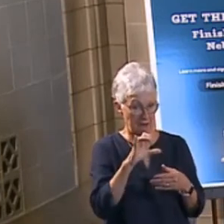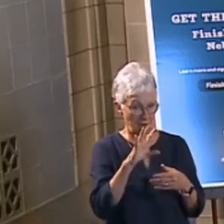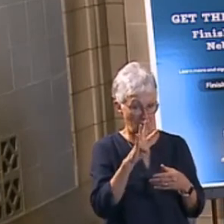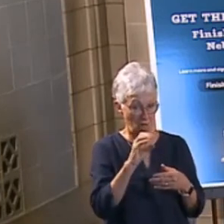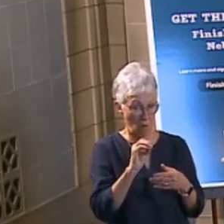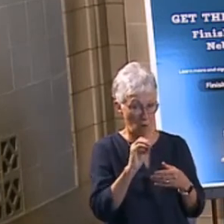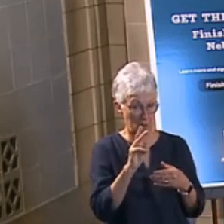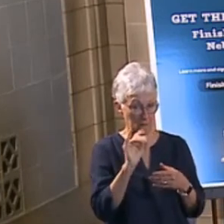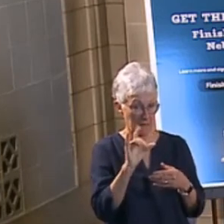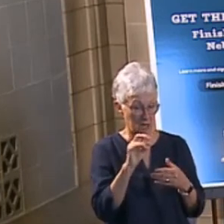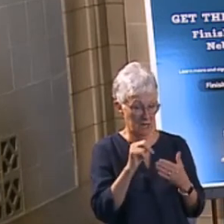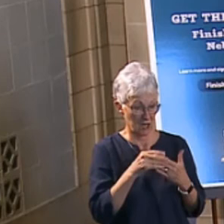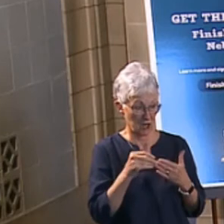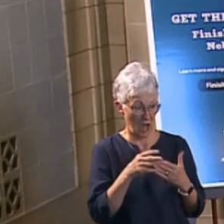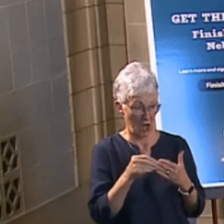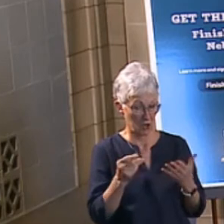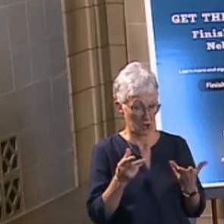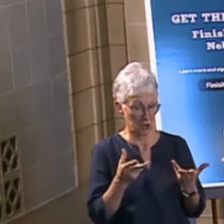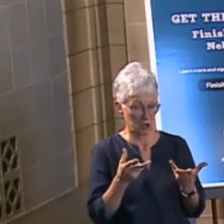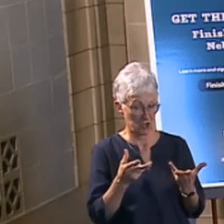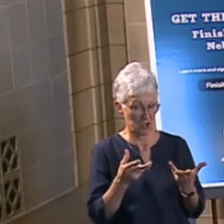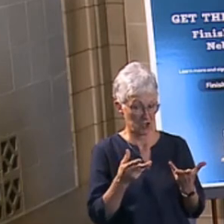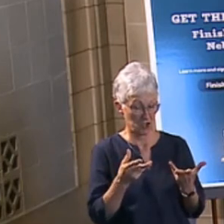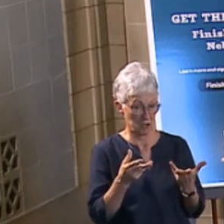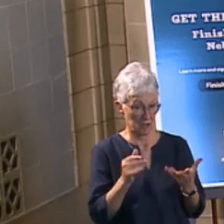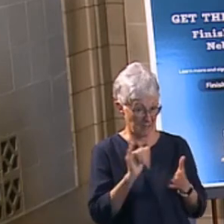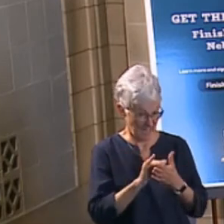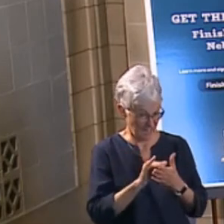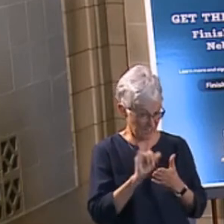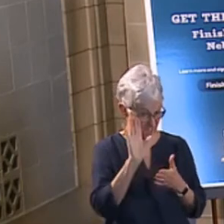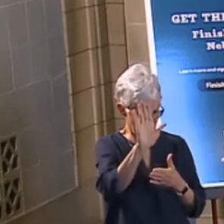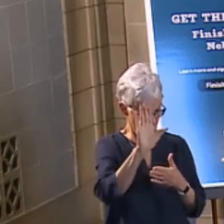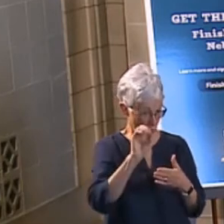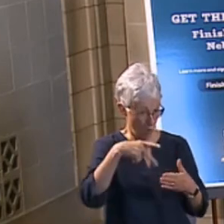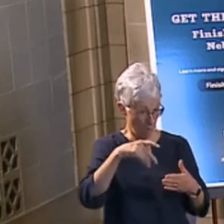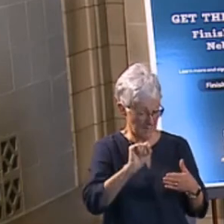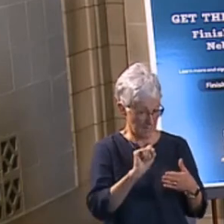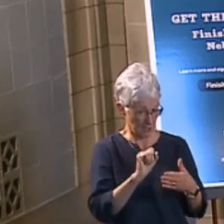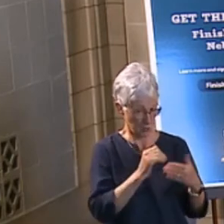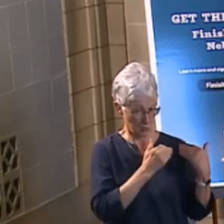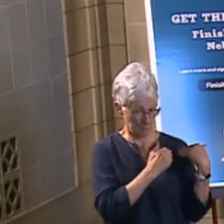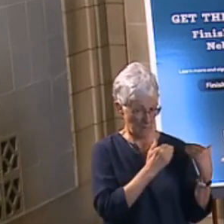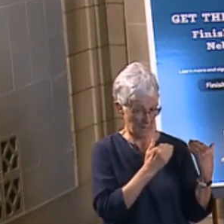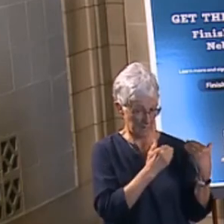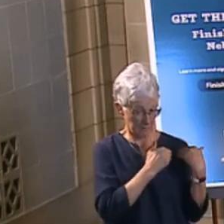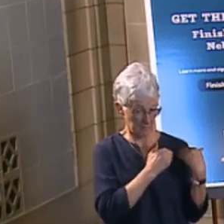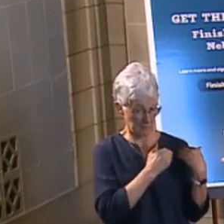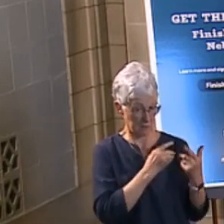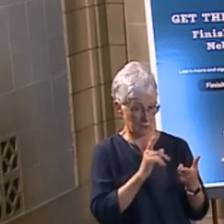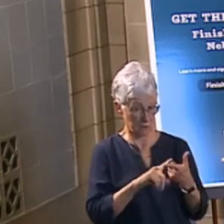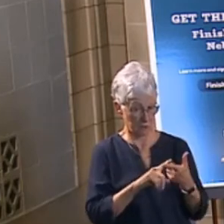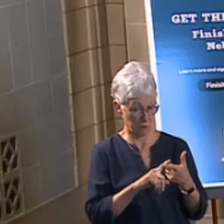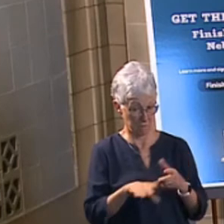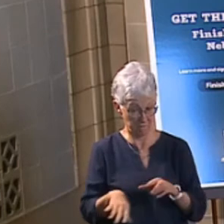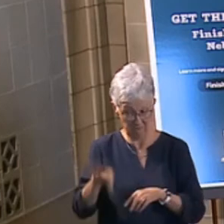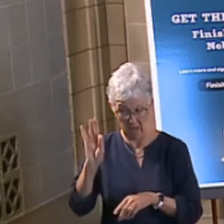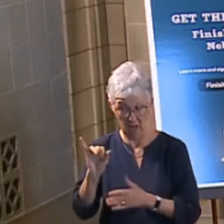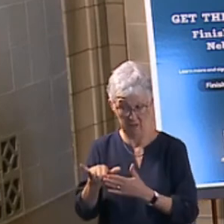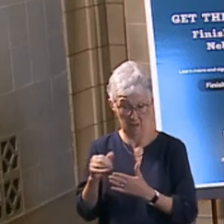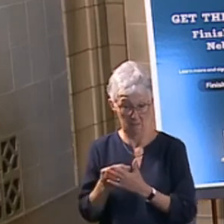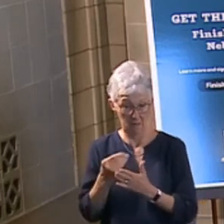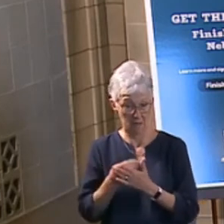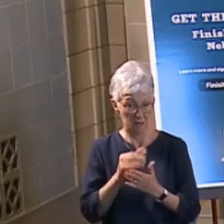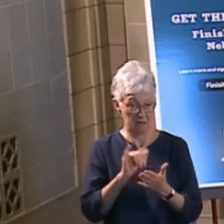Would remain the responsibility of OPS. Why do you agree, or why do you disagree with that, and how is that,